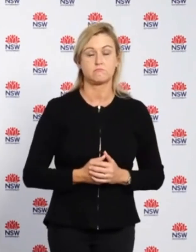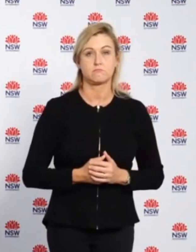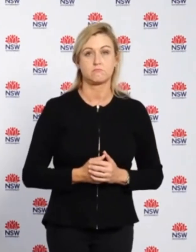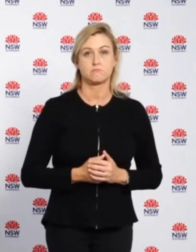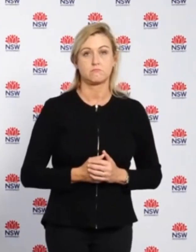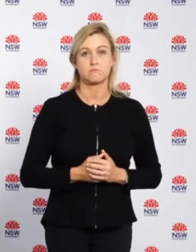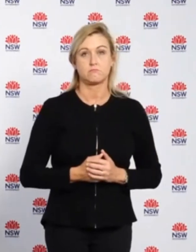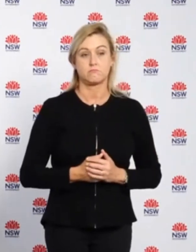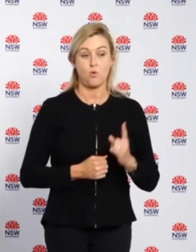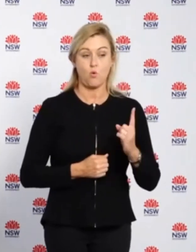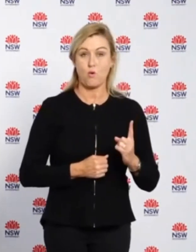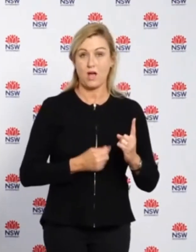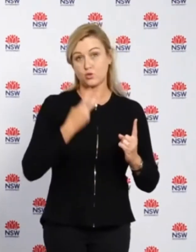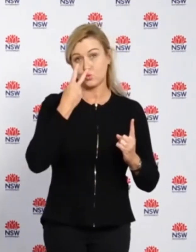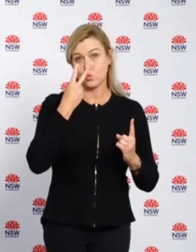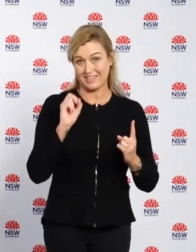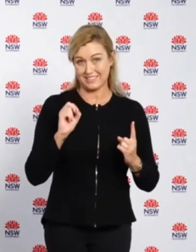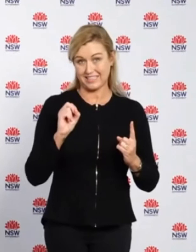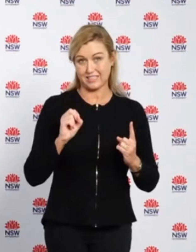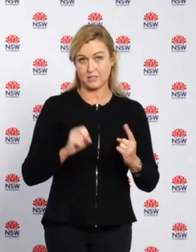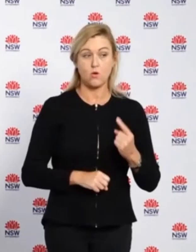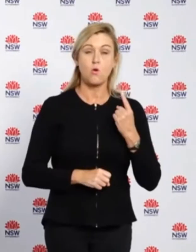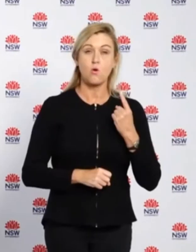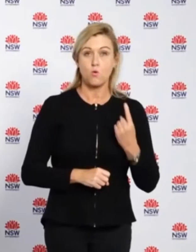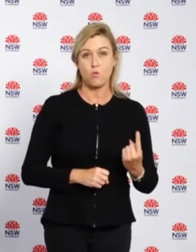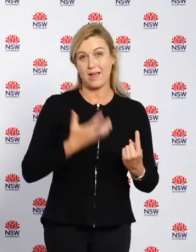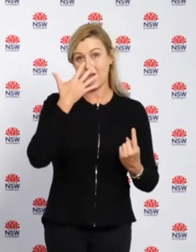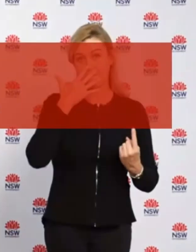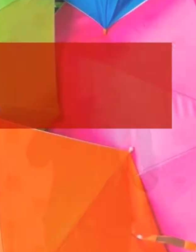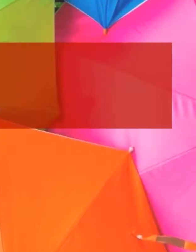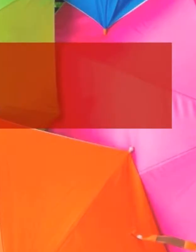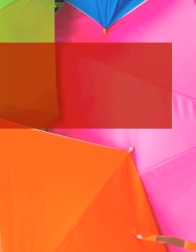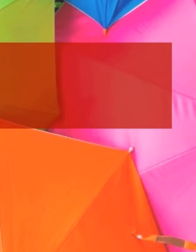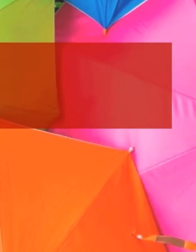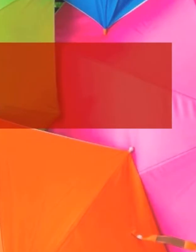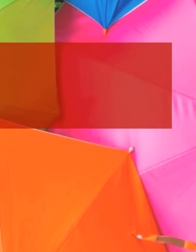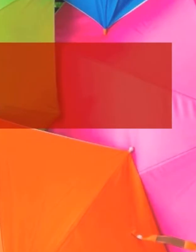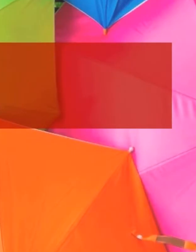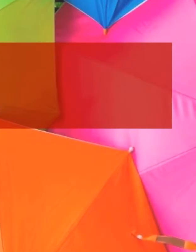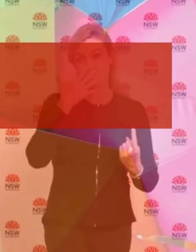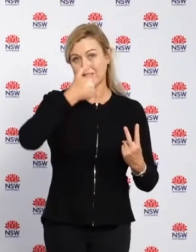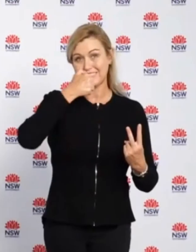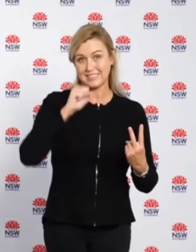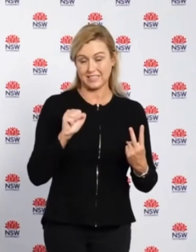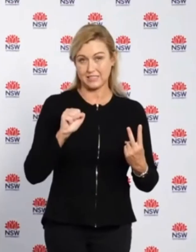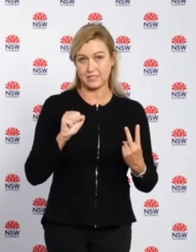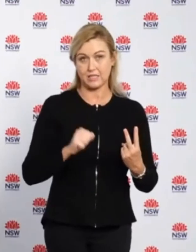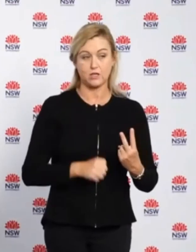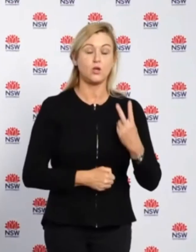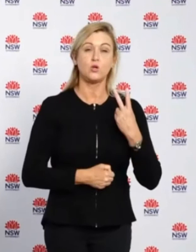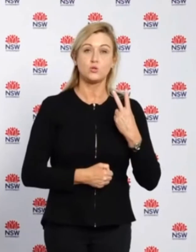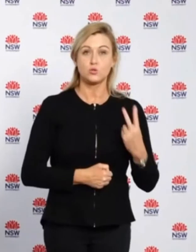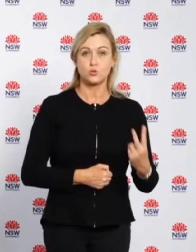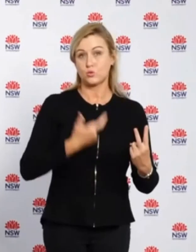One person was in their twenties, one person in their fifties, two people in their sixties, two